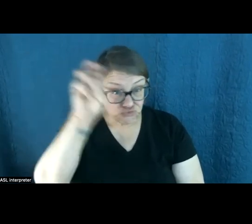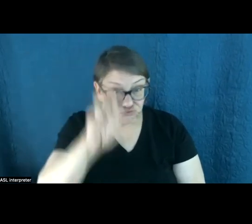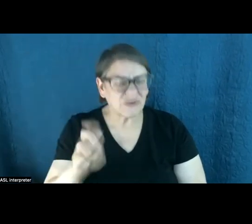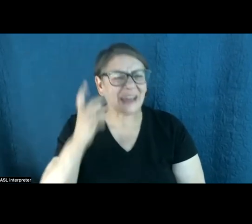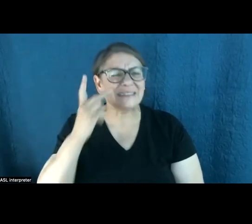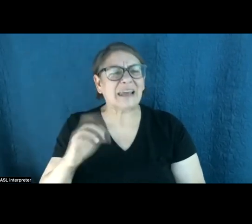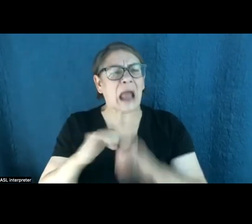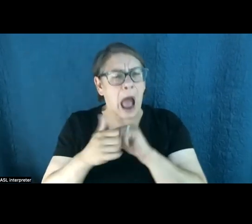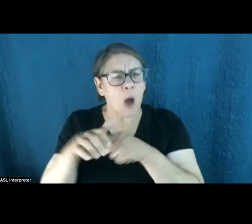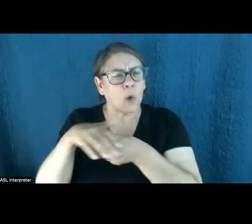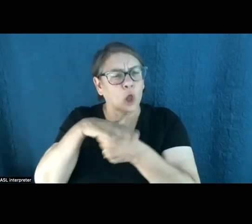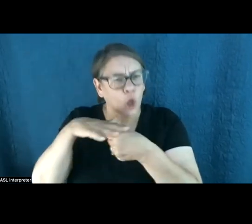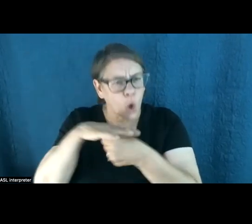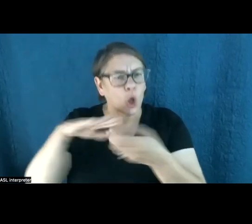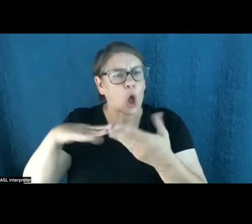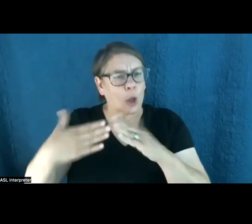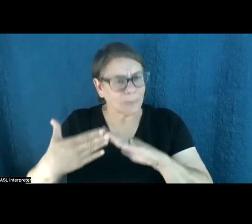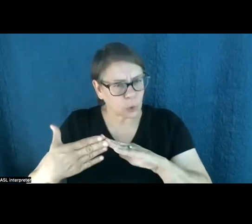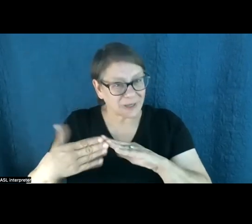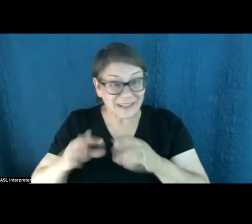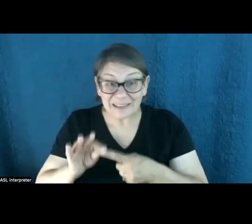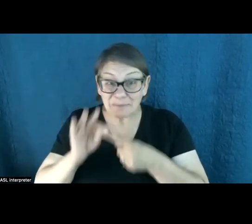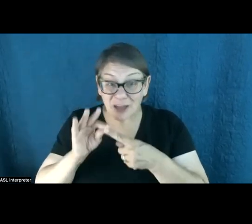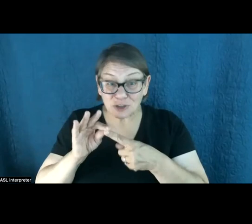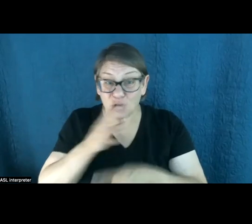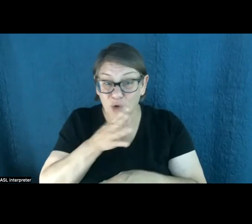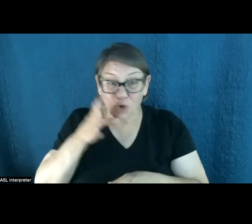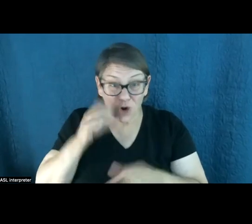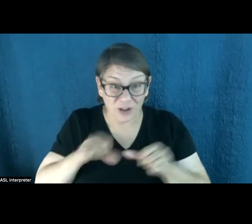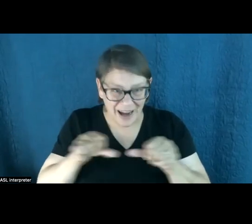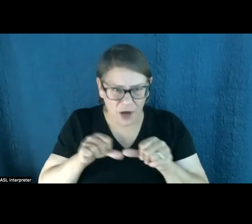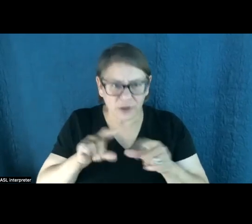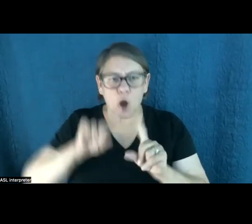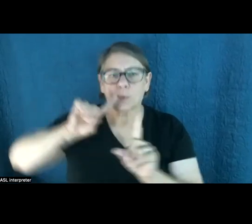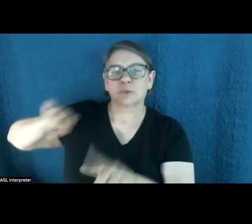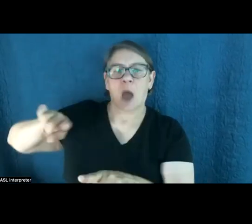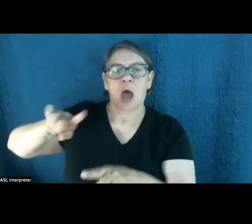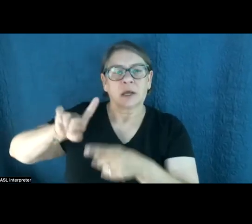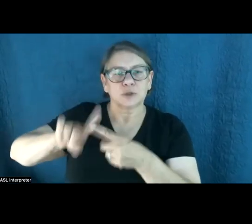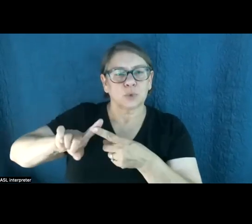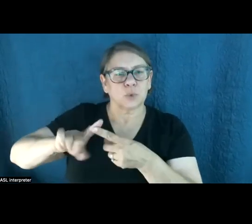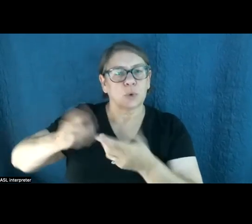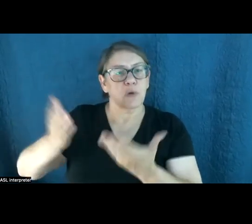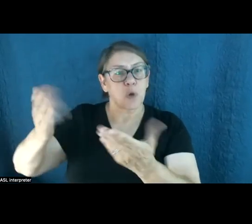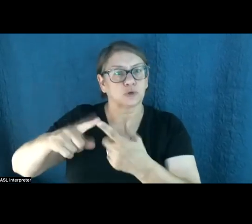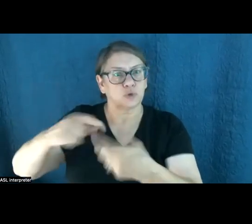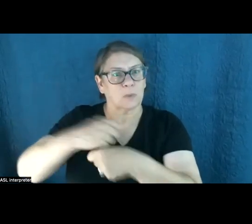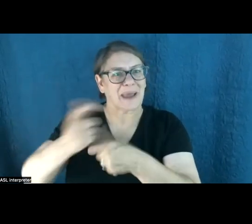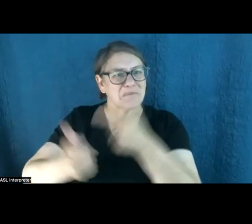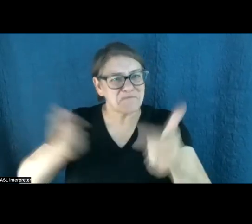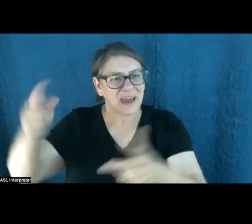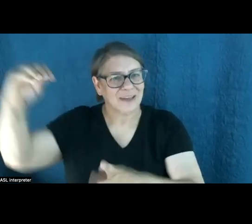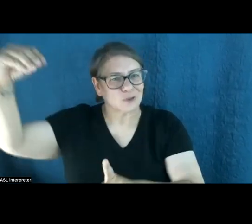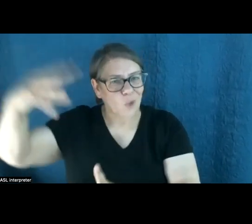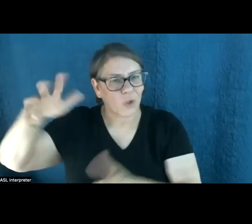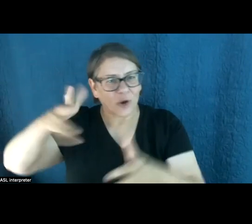communities in, in rural places in particular are responding to proposals to build big solar and wind farms. You've got these